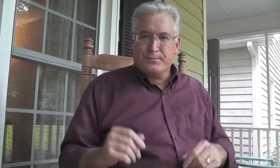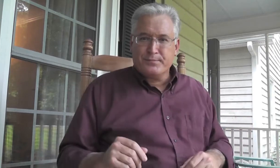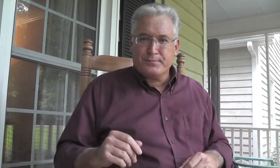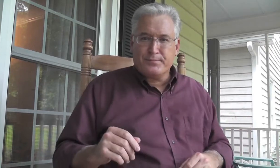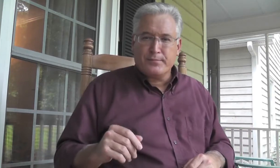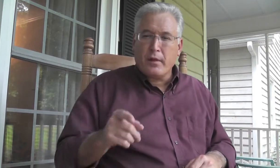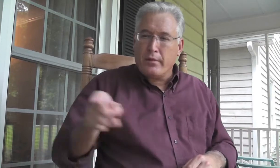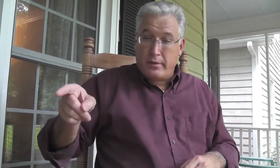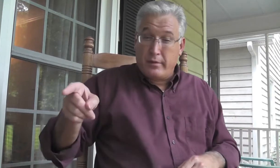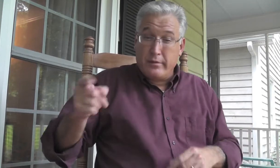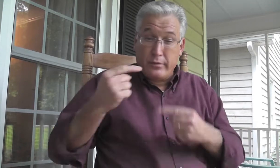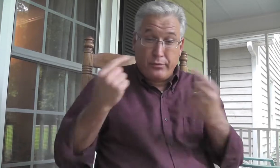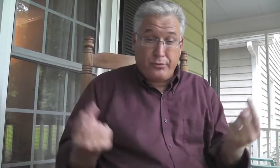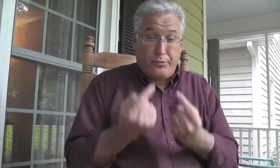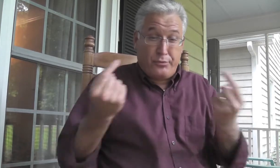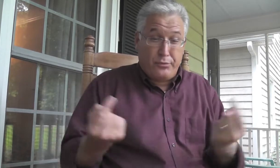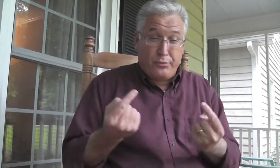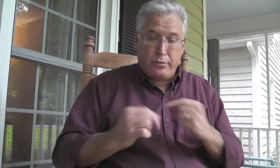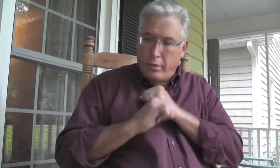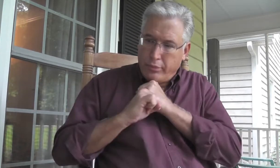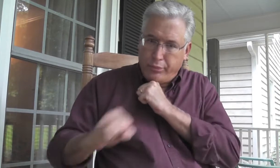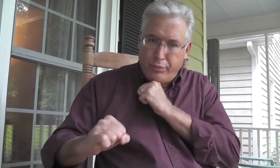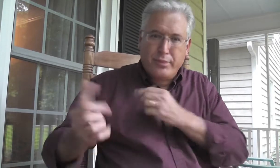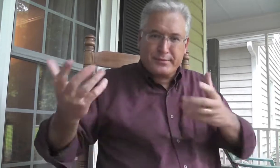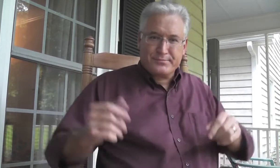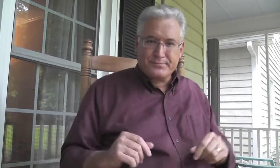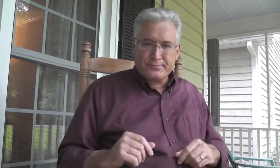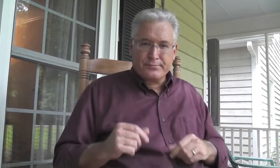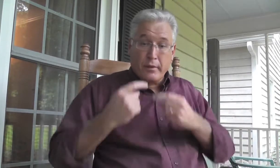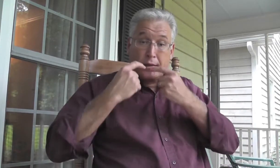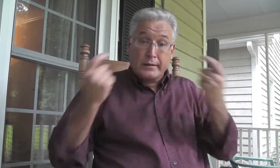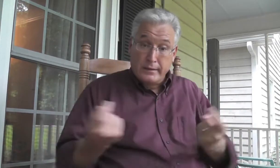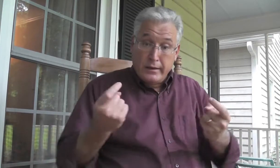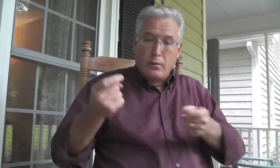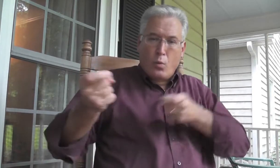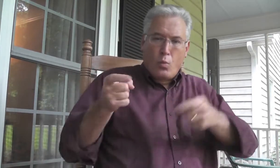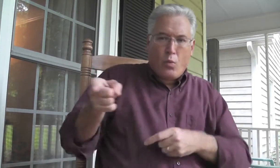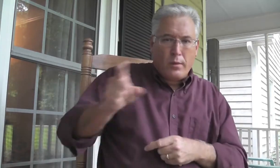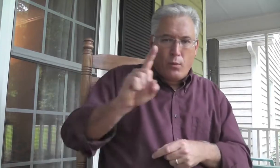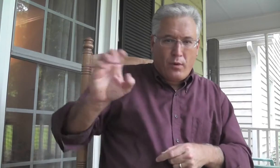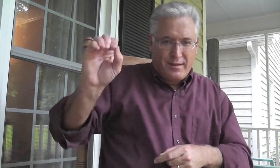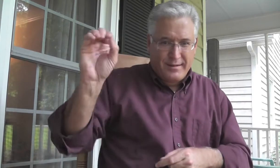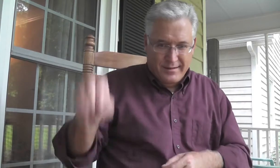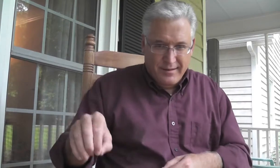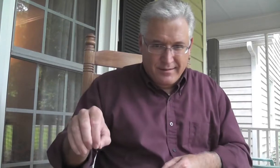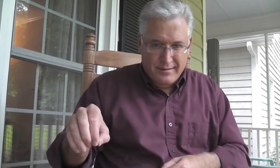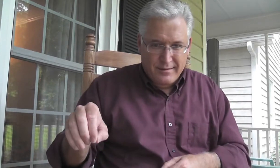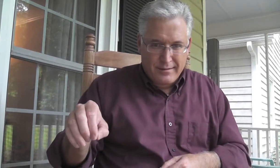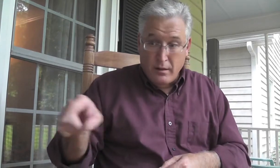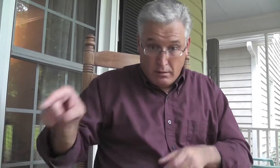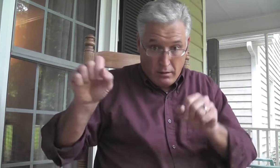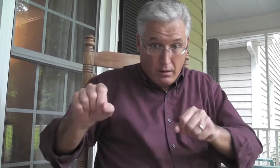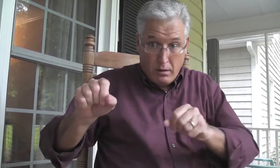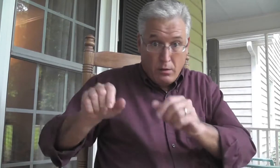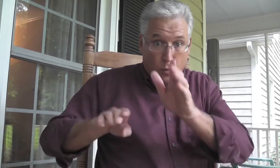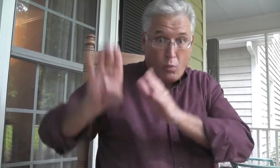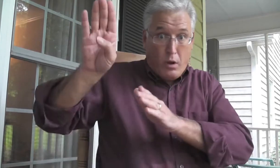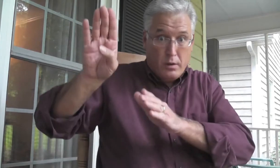slaves to sin. They would stay on the ground like the deflated ball. Sin has control over us